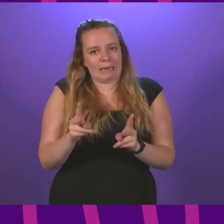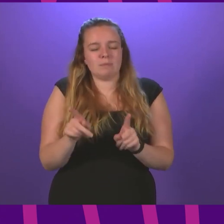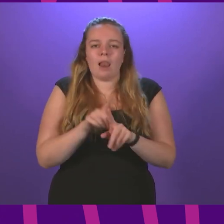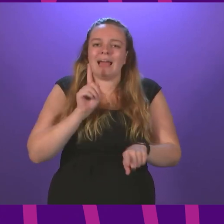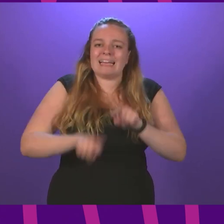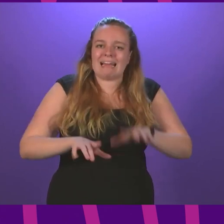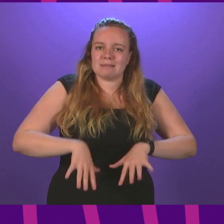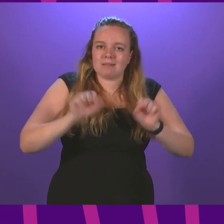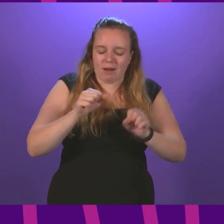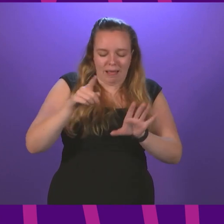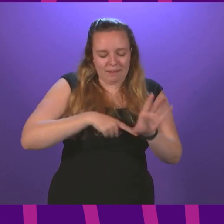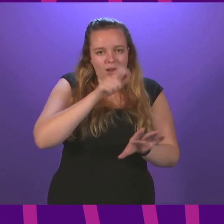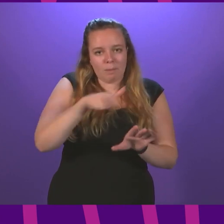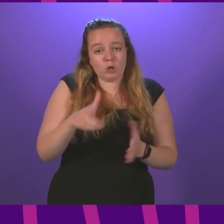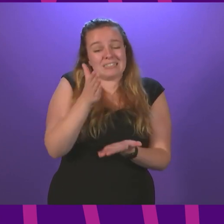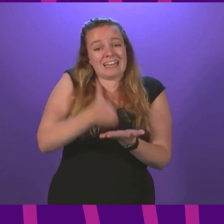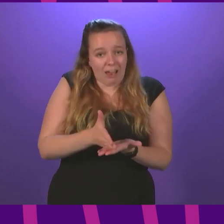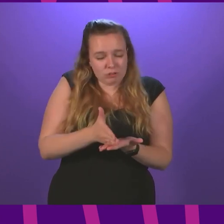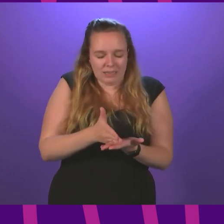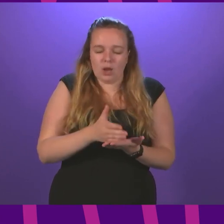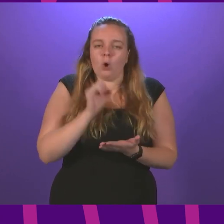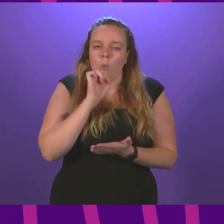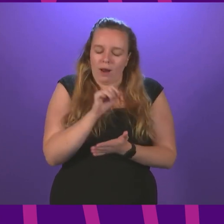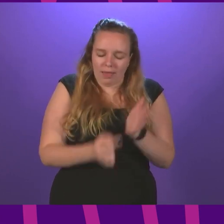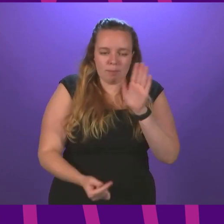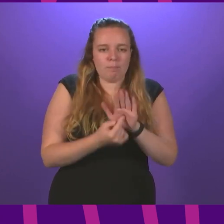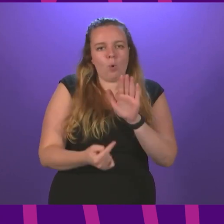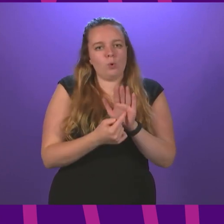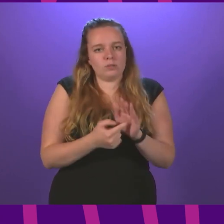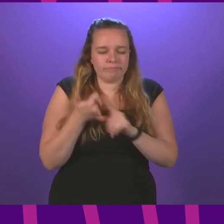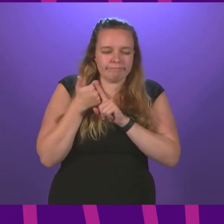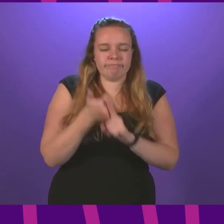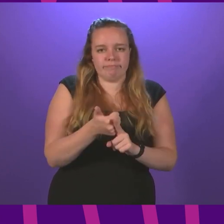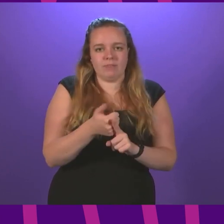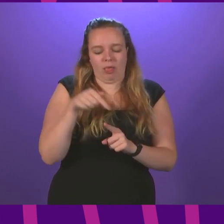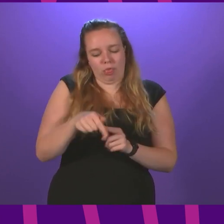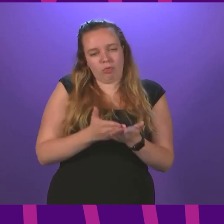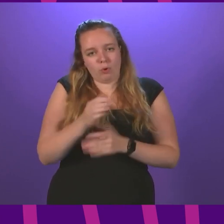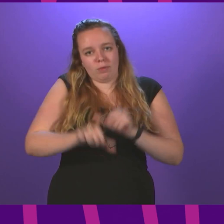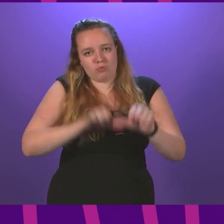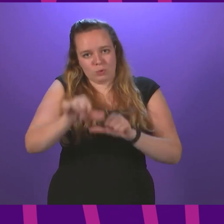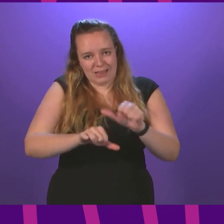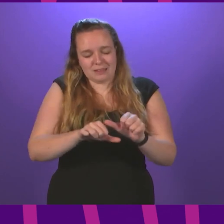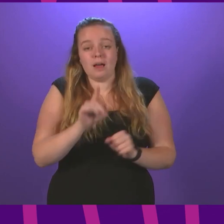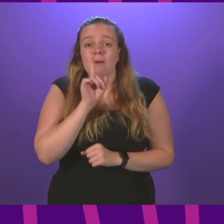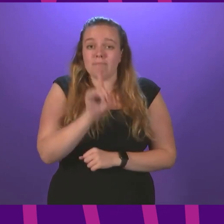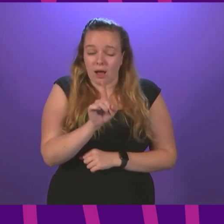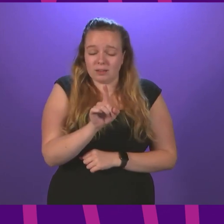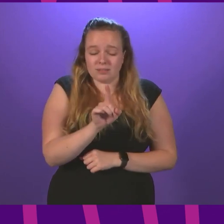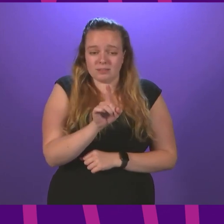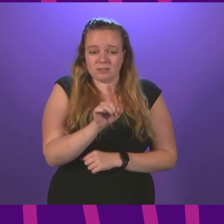kickstart and the young person's guarantee, will play an important part in this process. But it has,